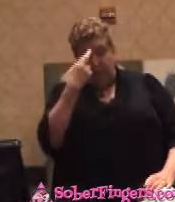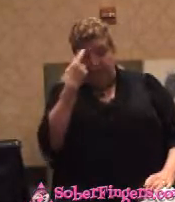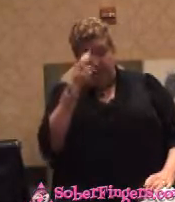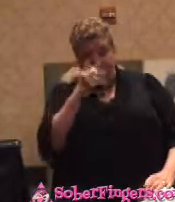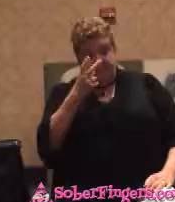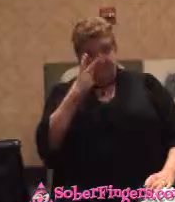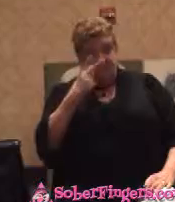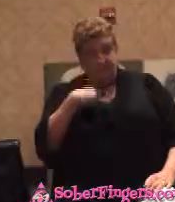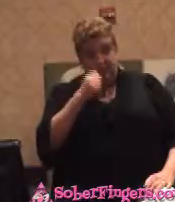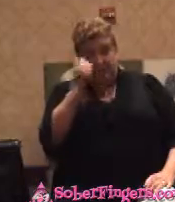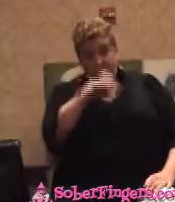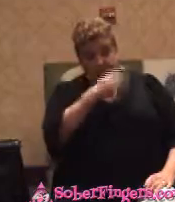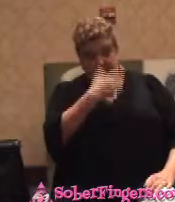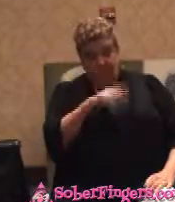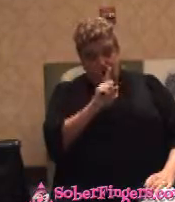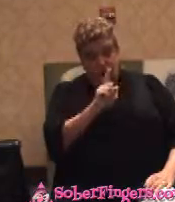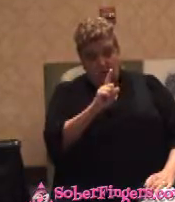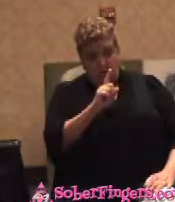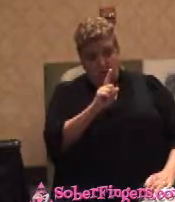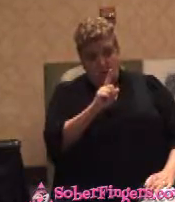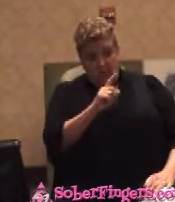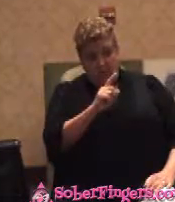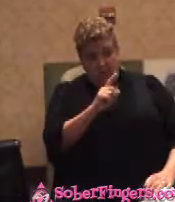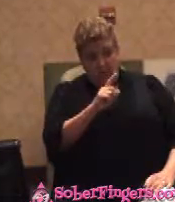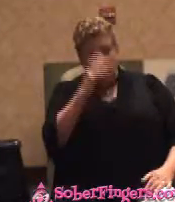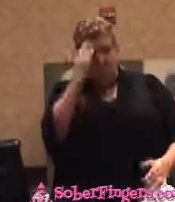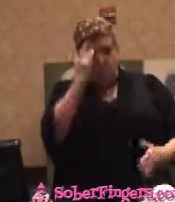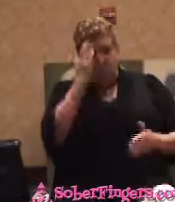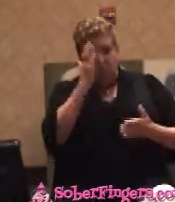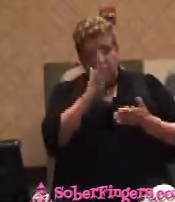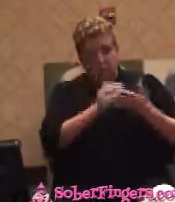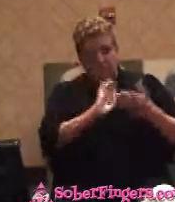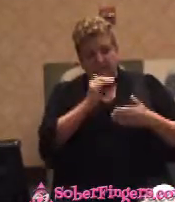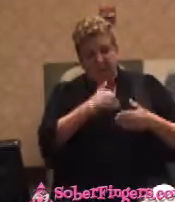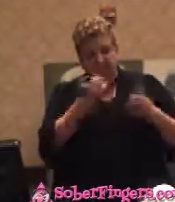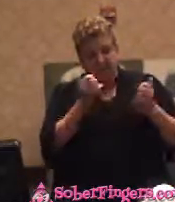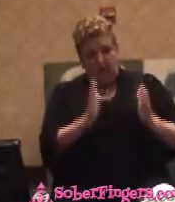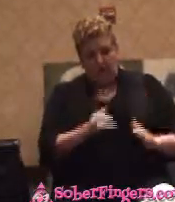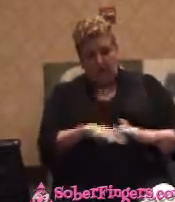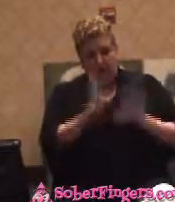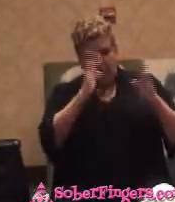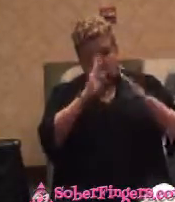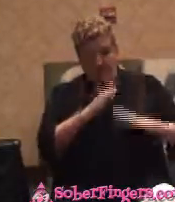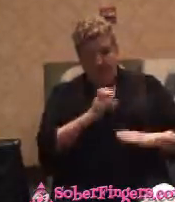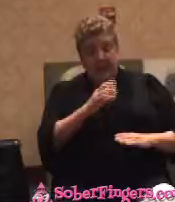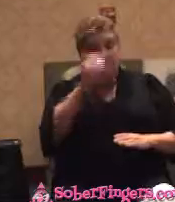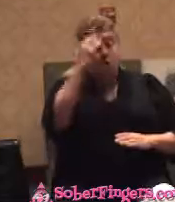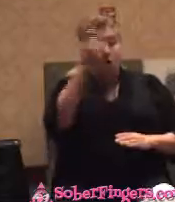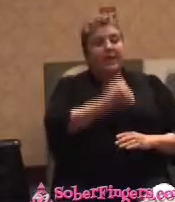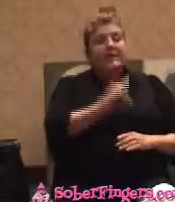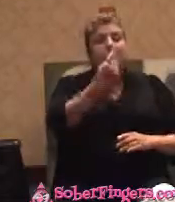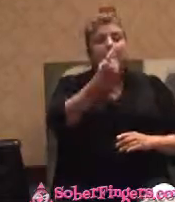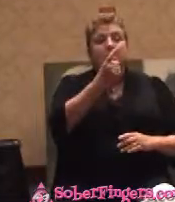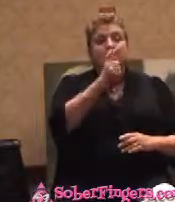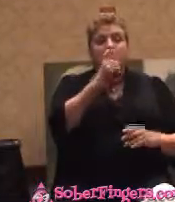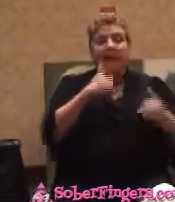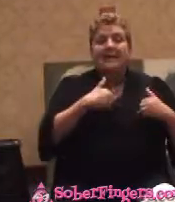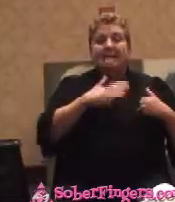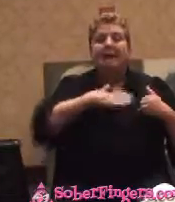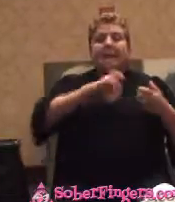drunk somewhere, you know some of our clients are in trouble. And if you know anybody that's got my problem, I think I know a